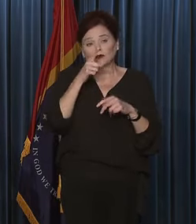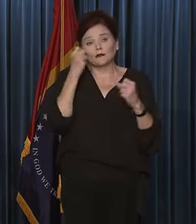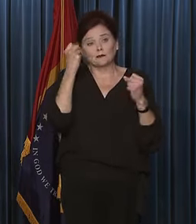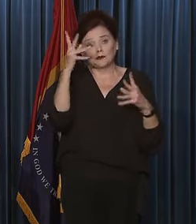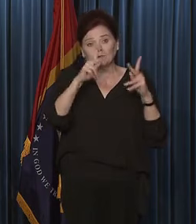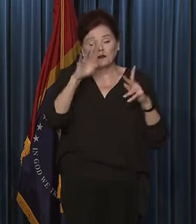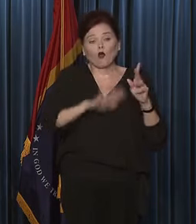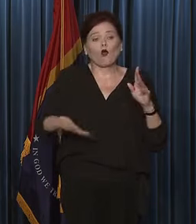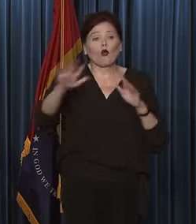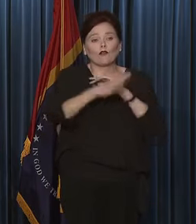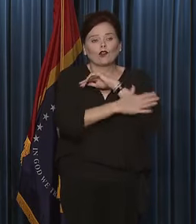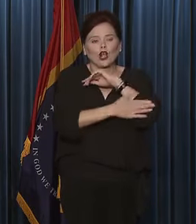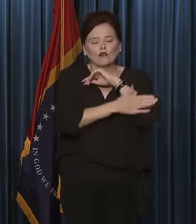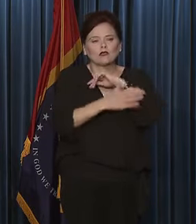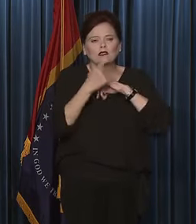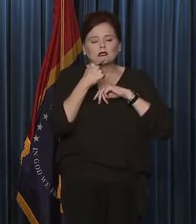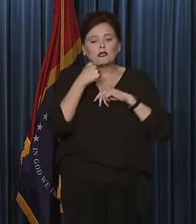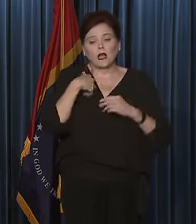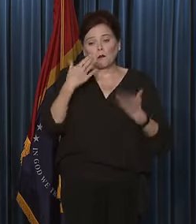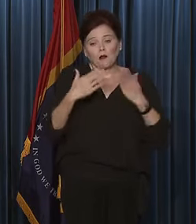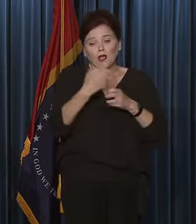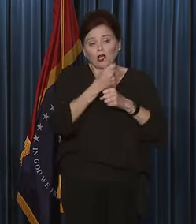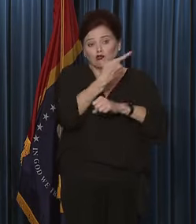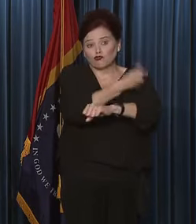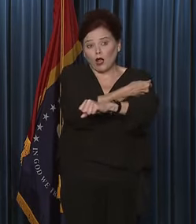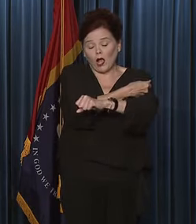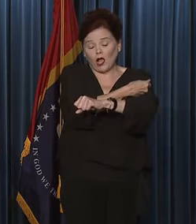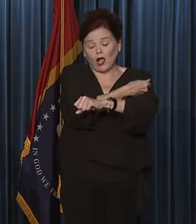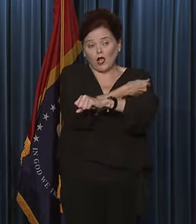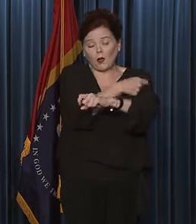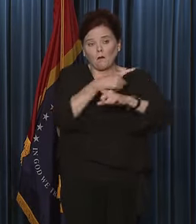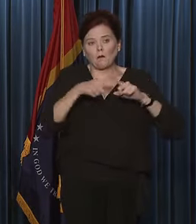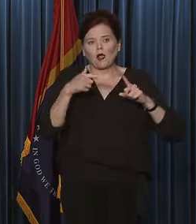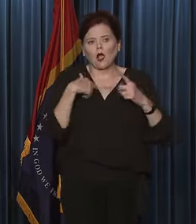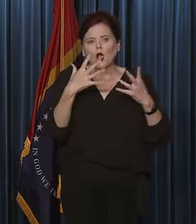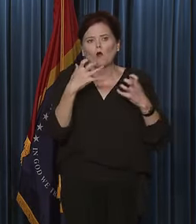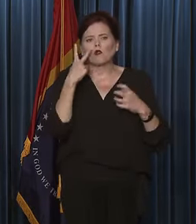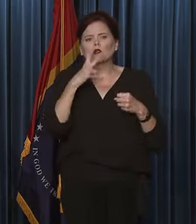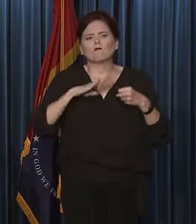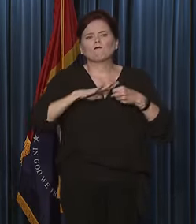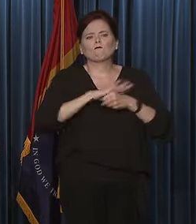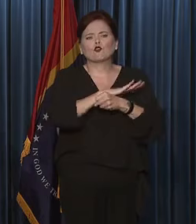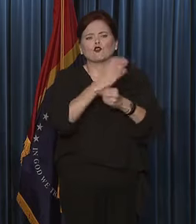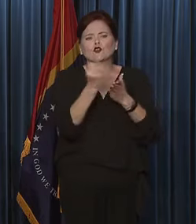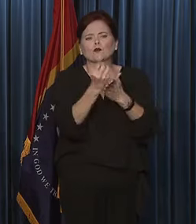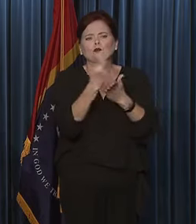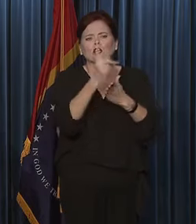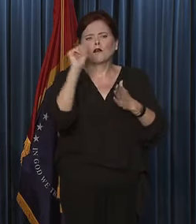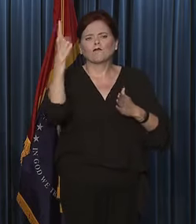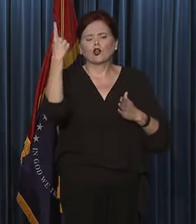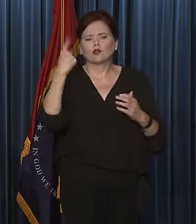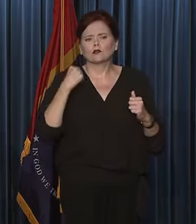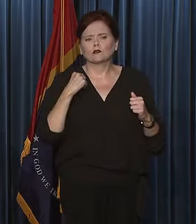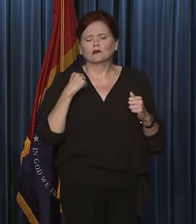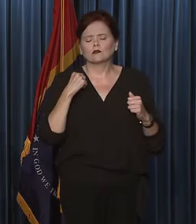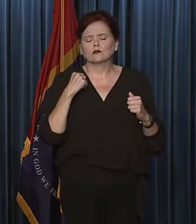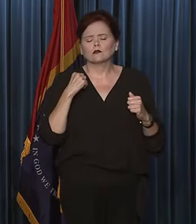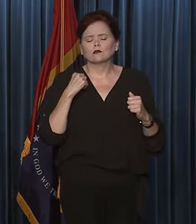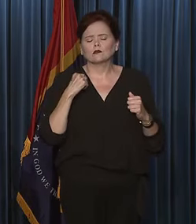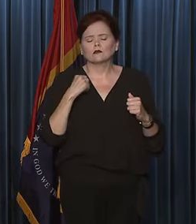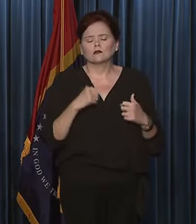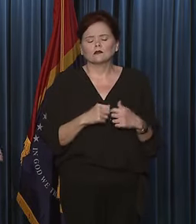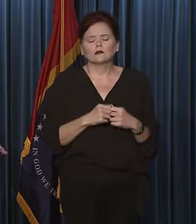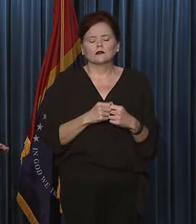people across the country have said, you know, I may get the shot, but I want to, um, I want to see full approval by FDA before I do so.